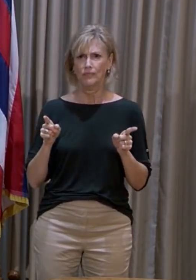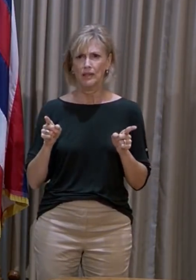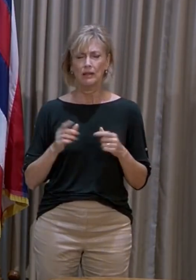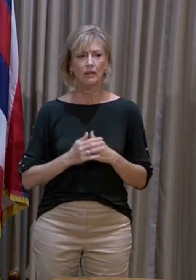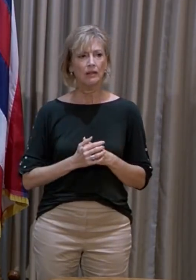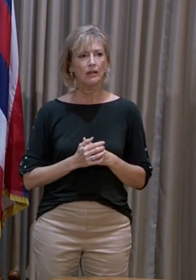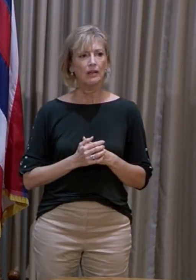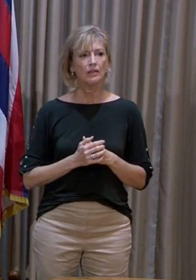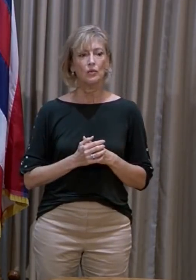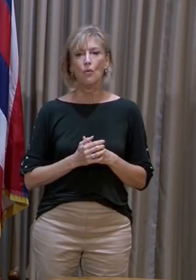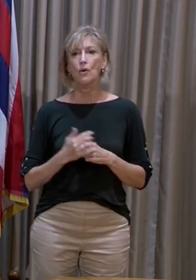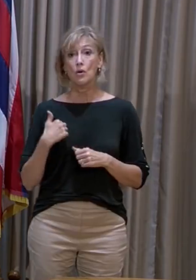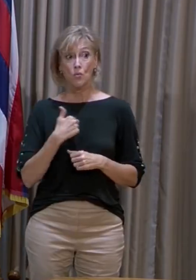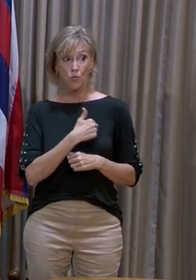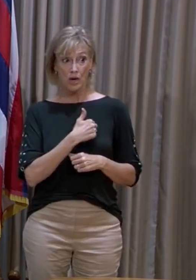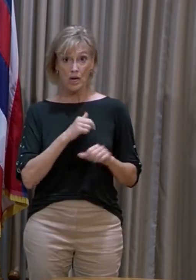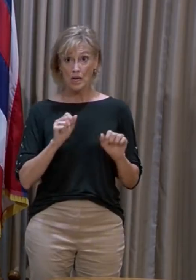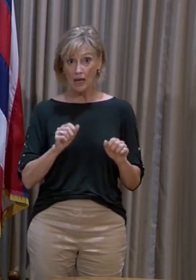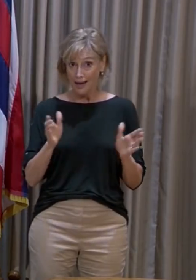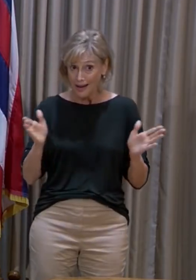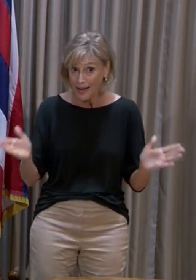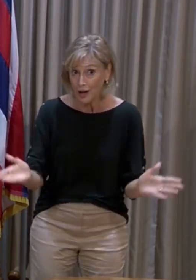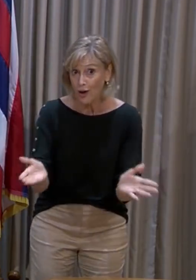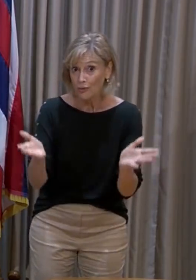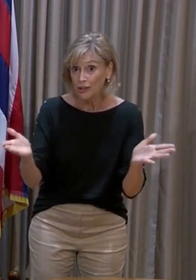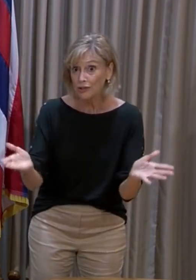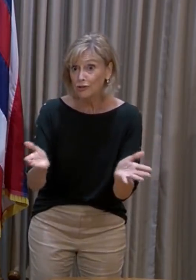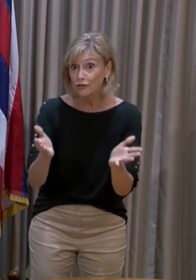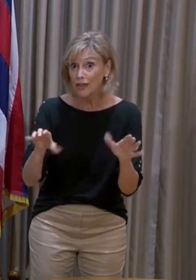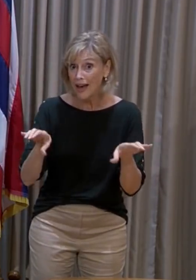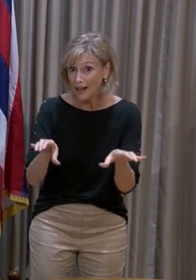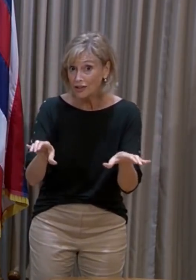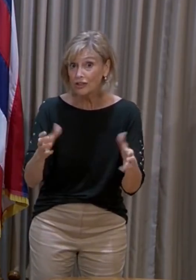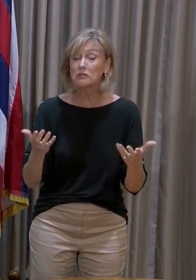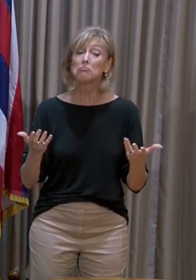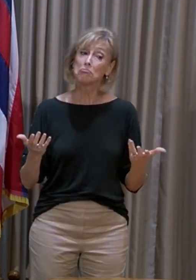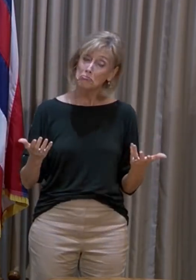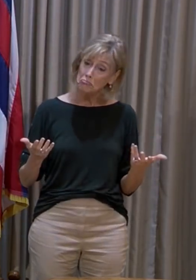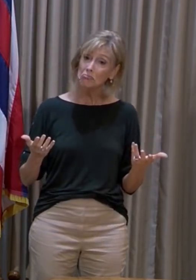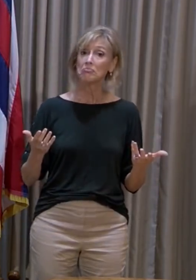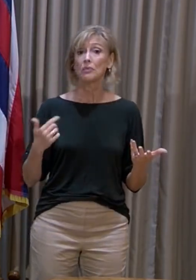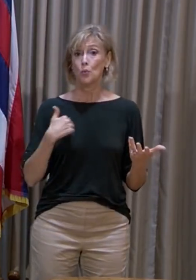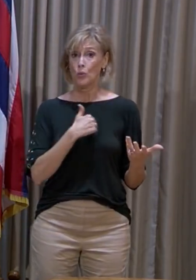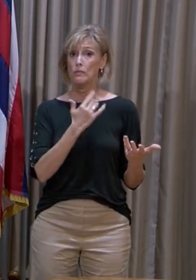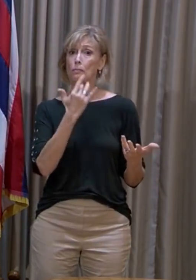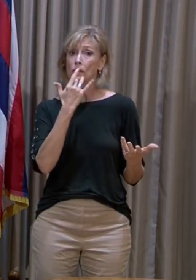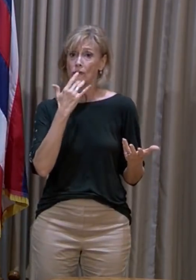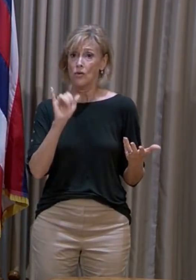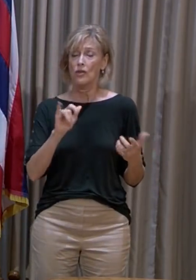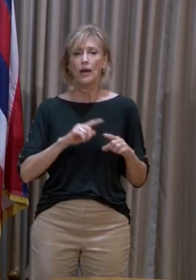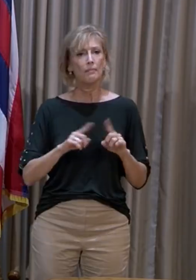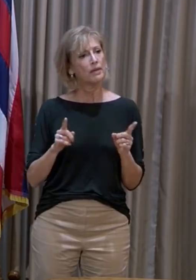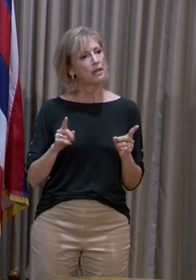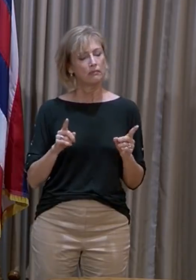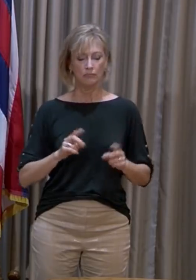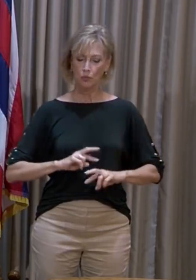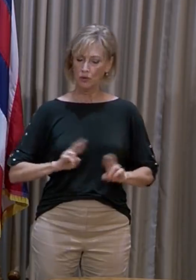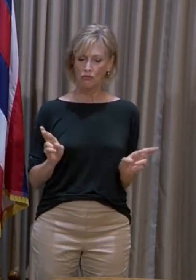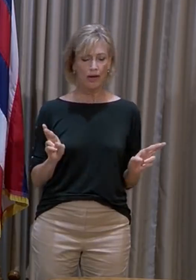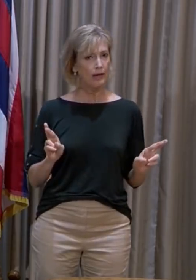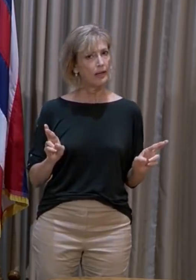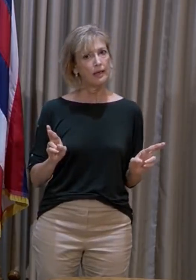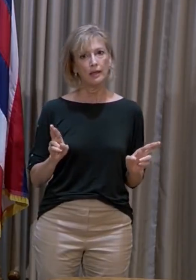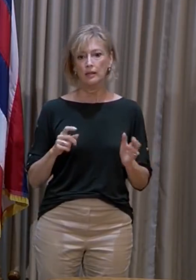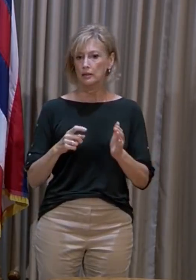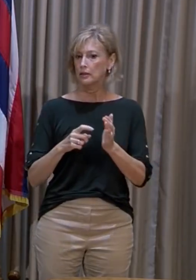the extent that we can encourage action, you know, that would be preferable. But we are prepared to